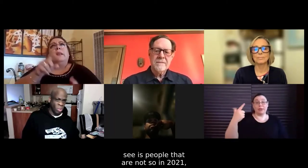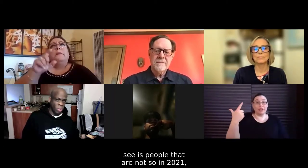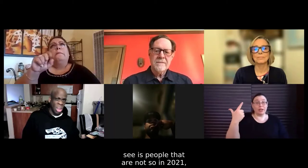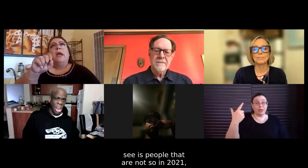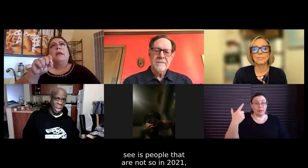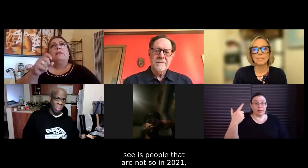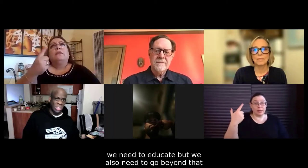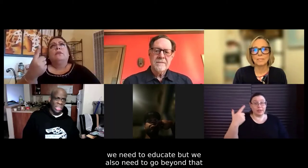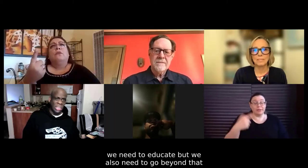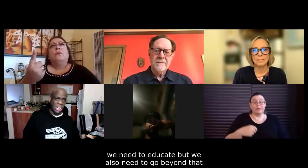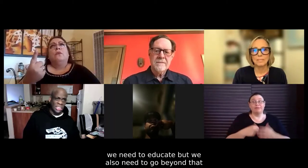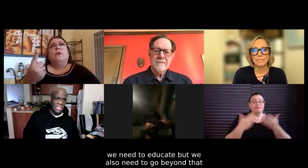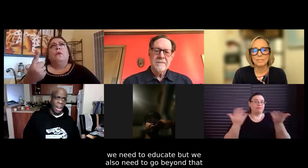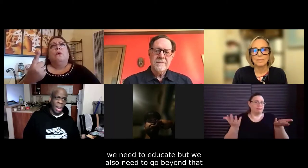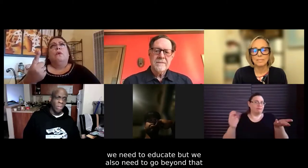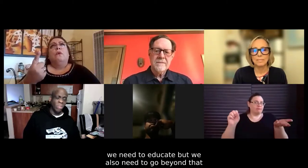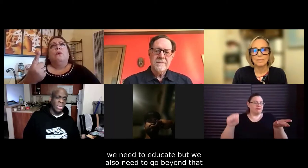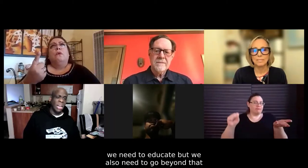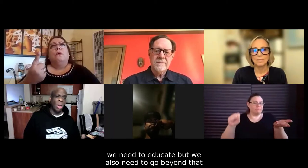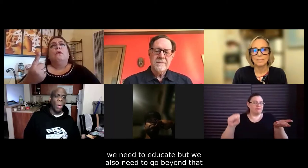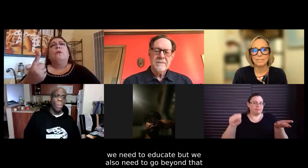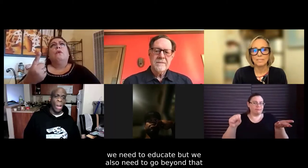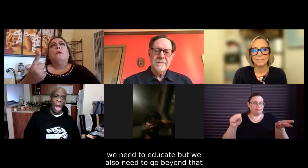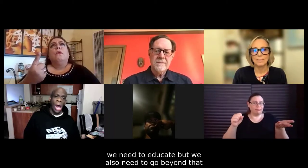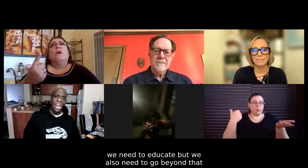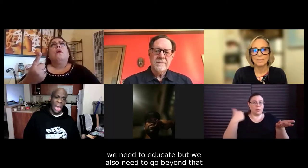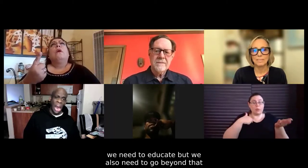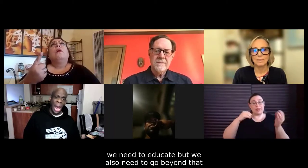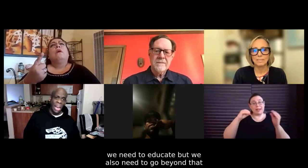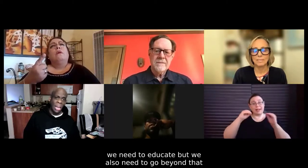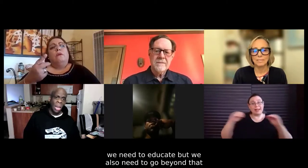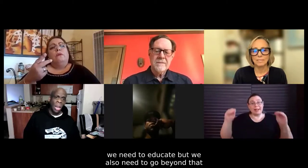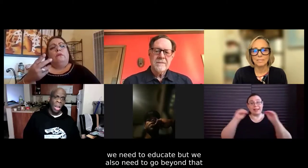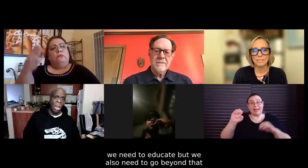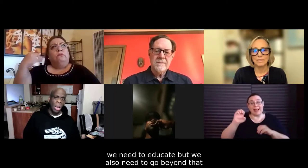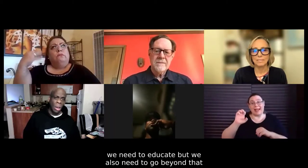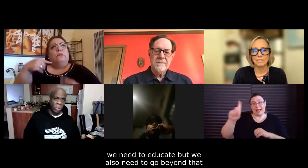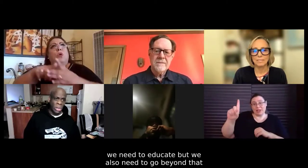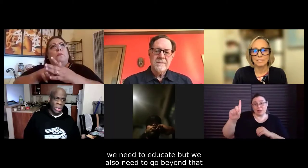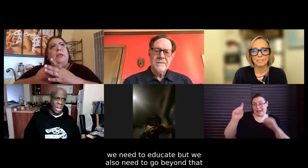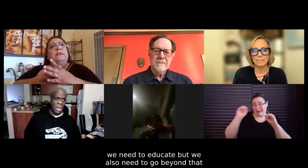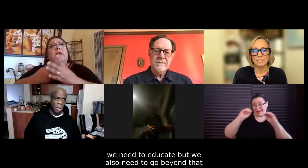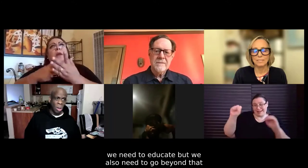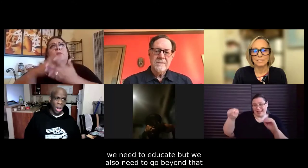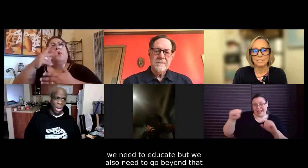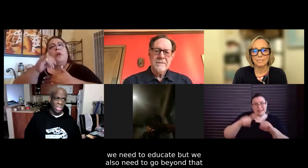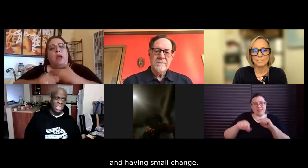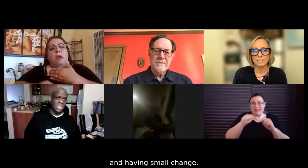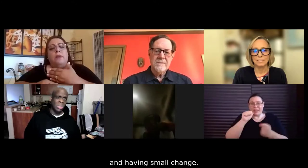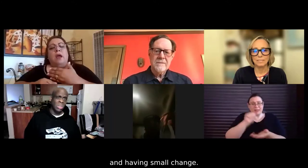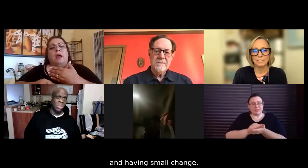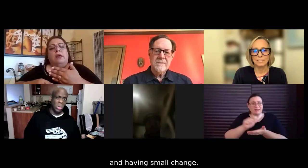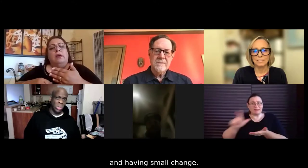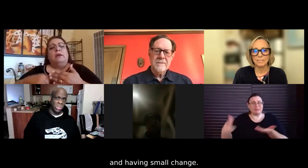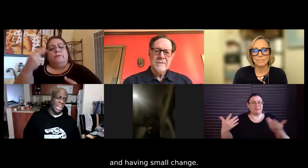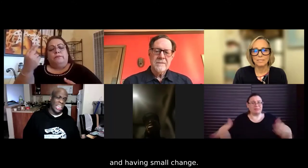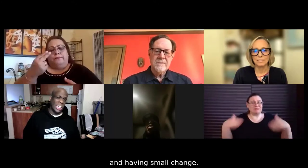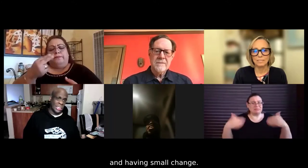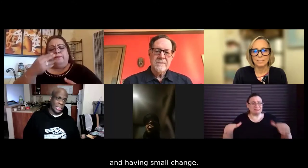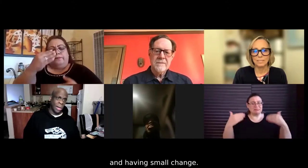yeah, we need to educate, but we need to go beyond that. And we need institutional